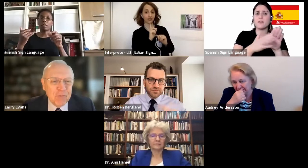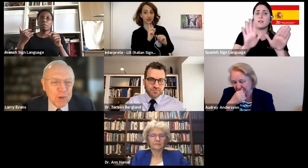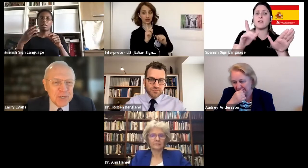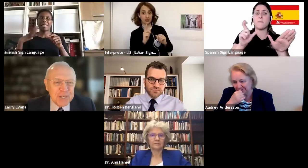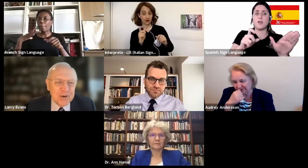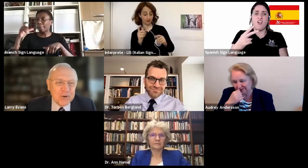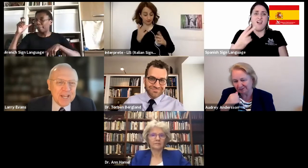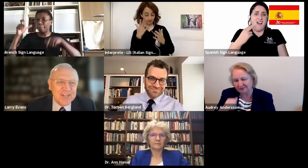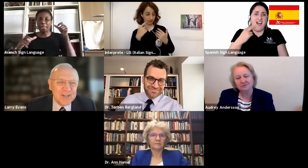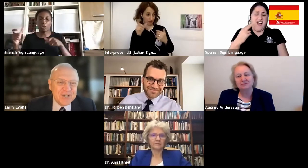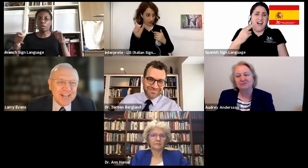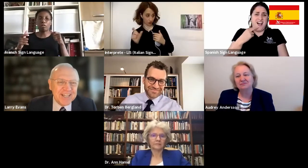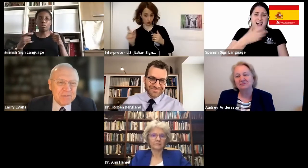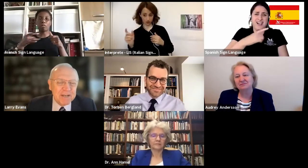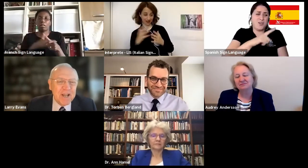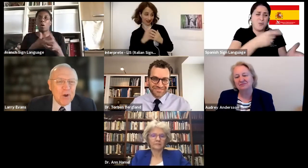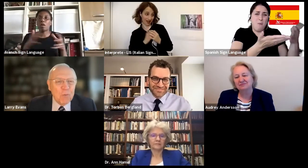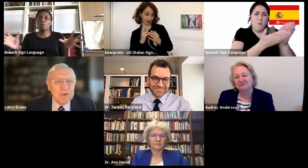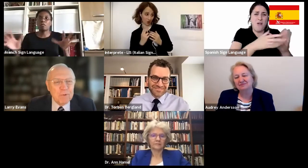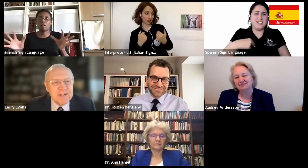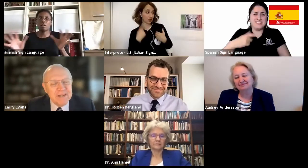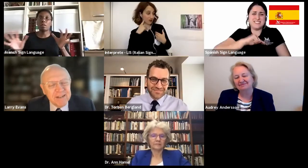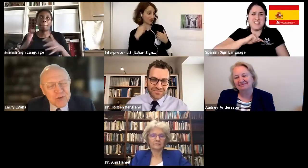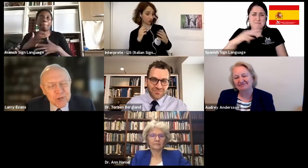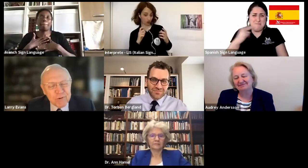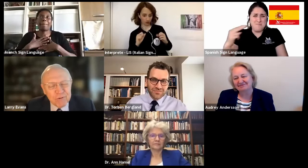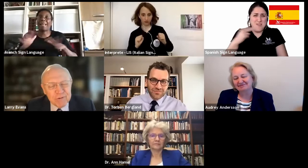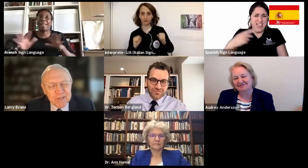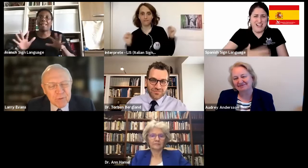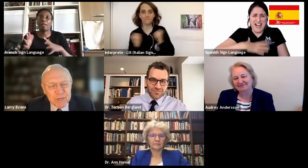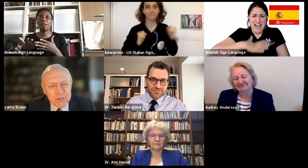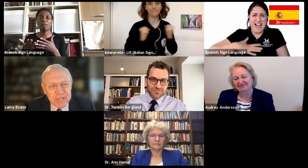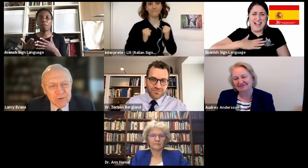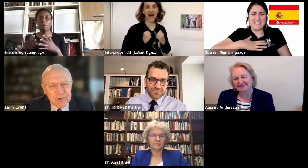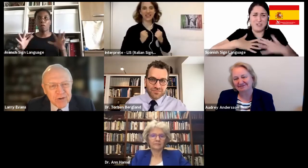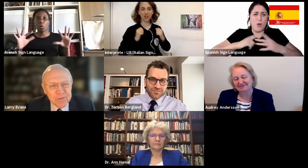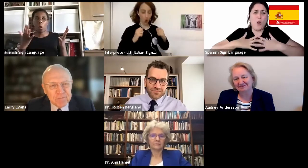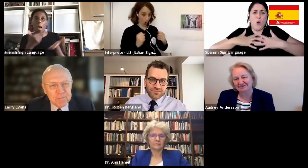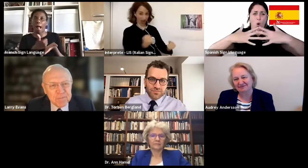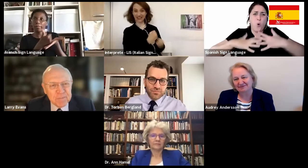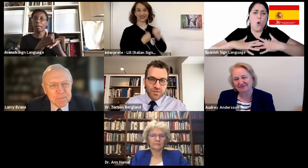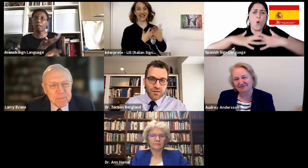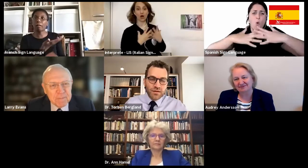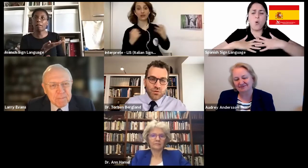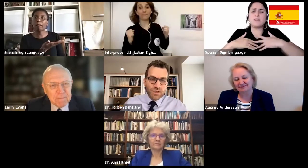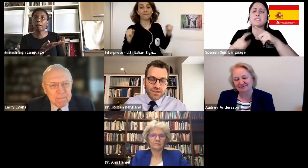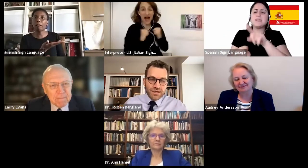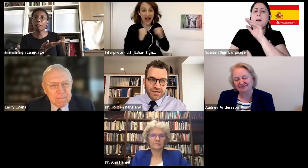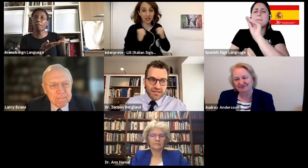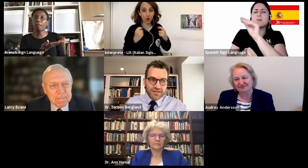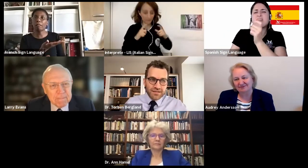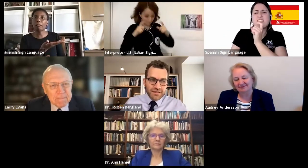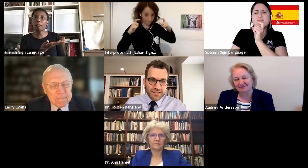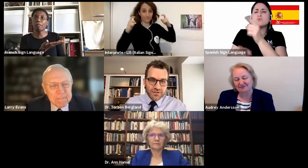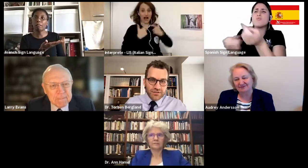tough questions, I know, just like this, but what general information can you share? Well,